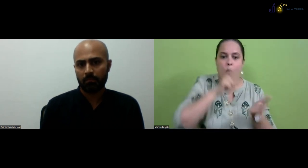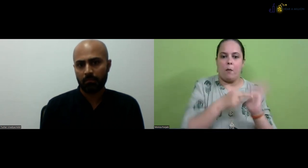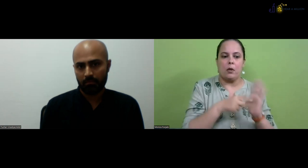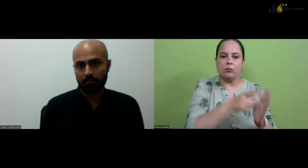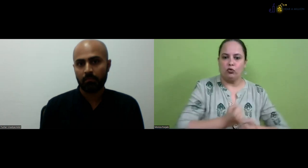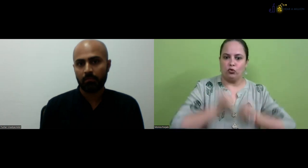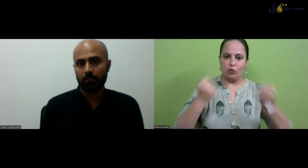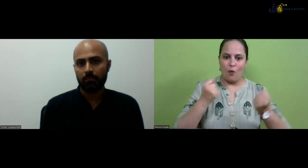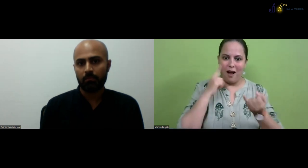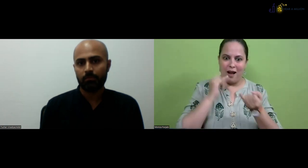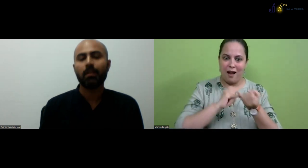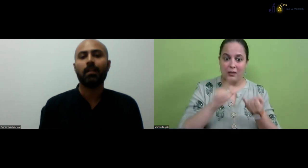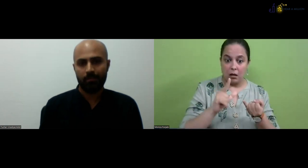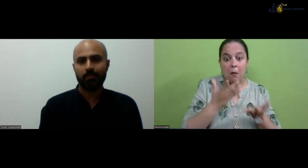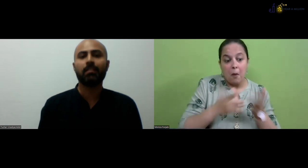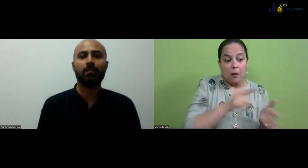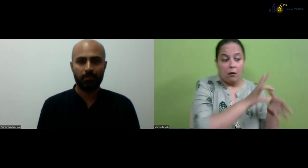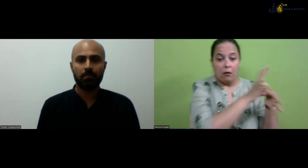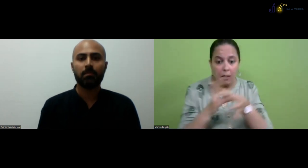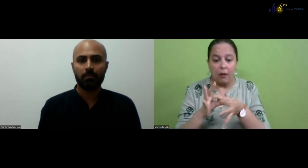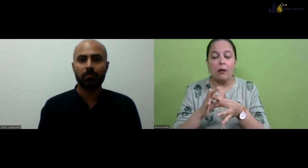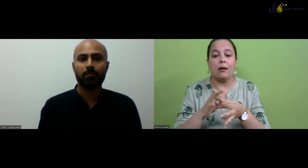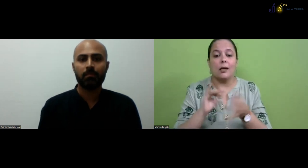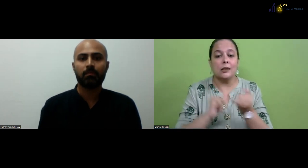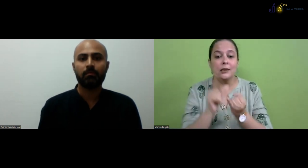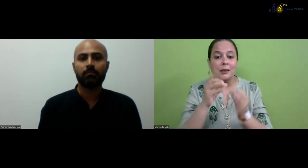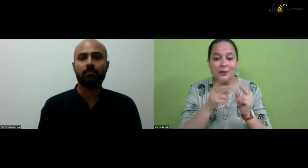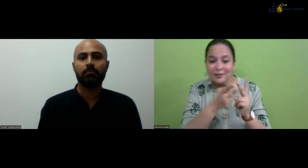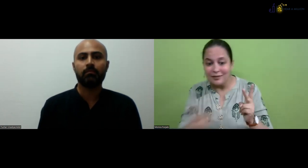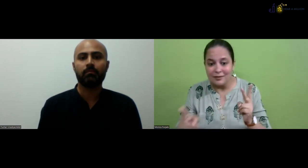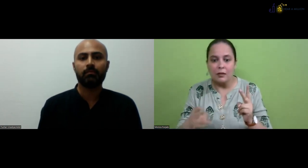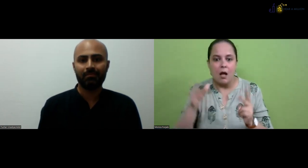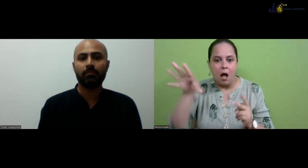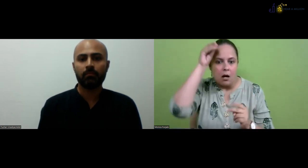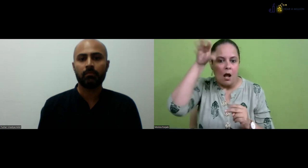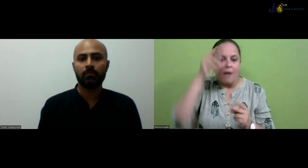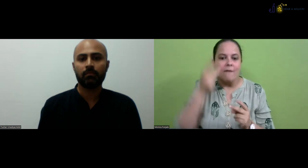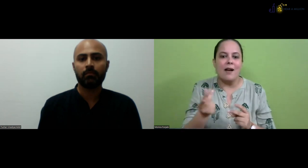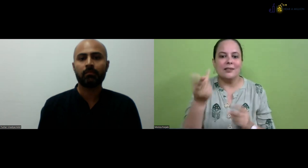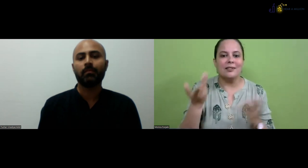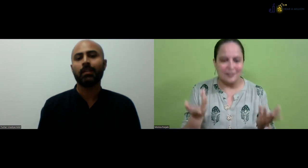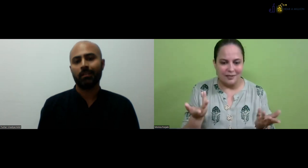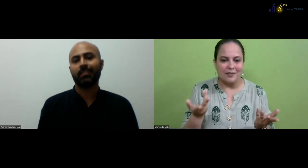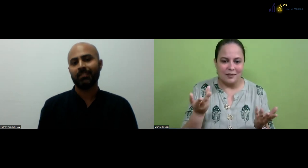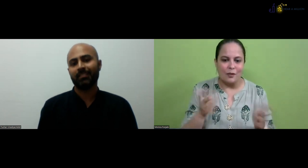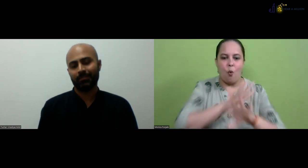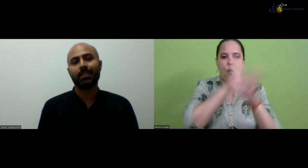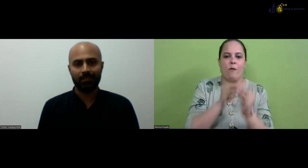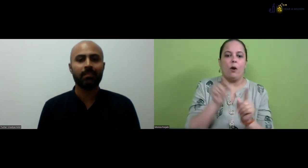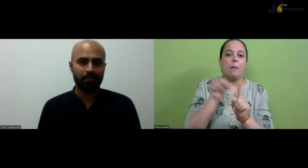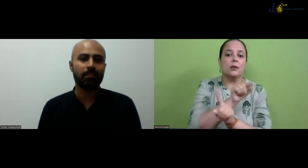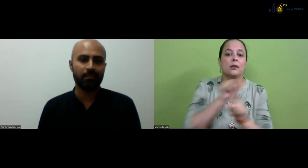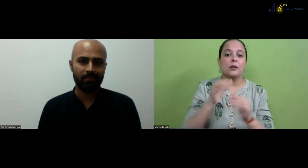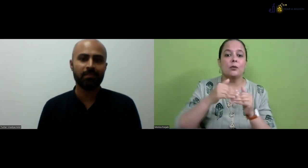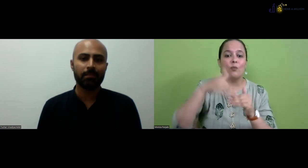So if they will have more ISL, uh, they will have more number in ISL. That means they are confident. They are